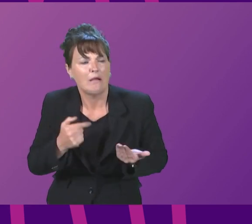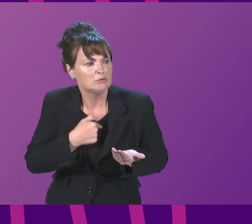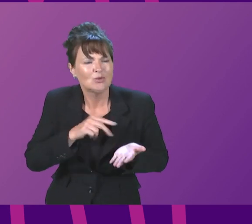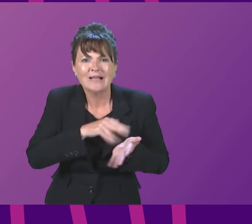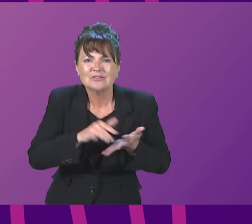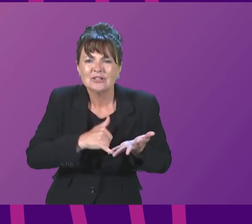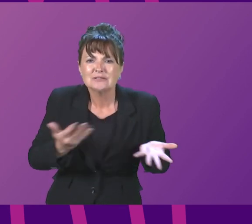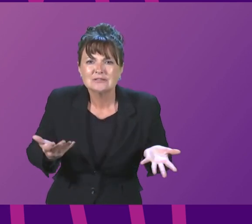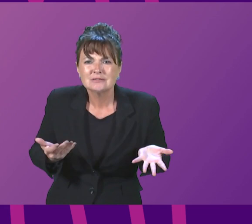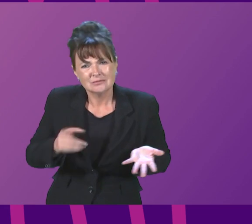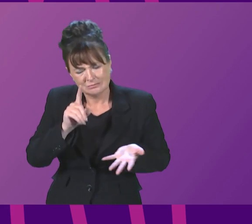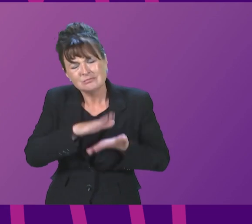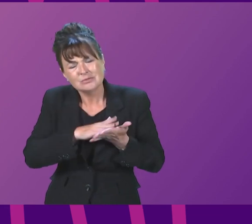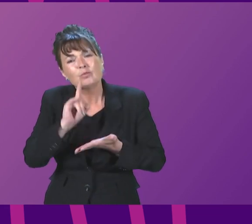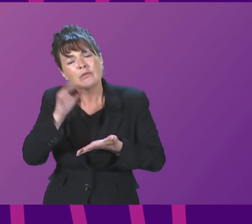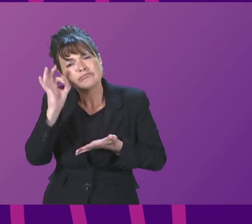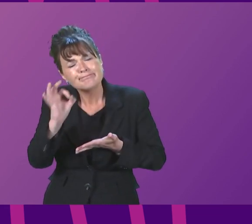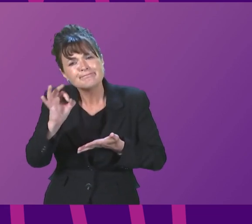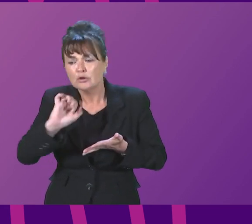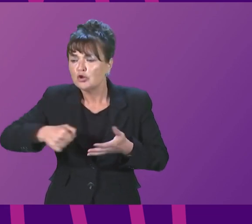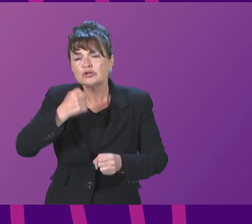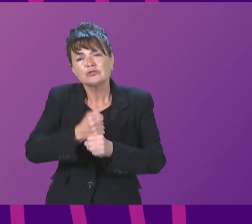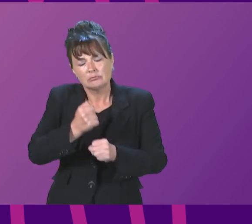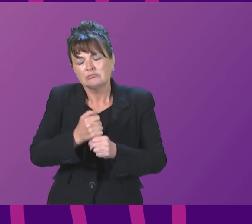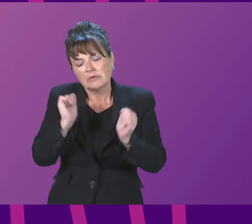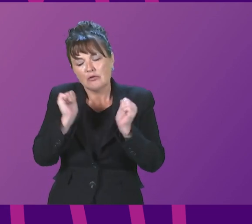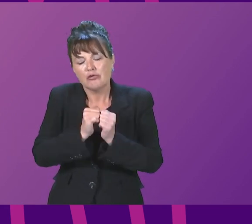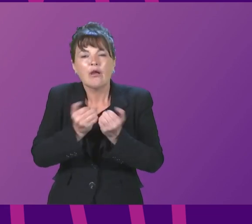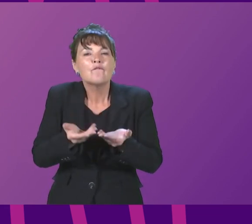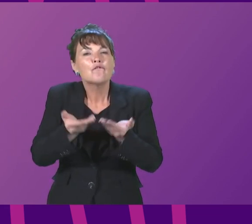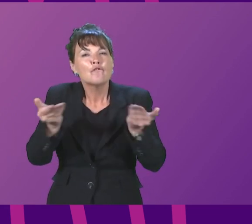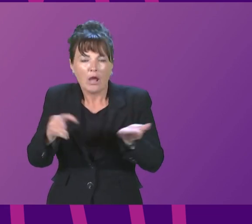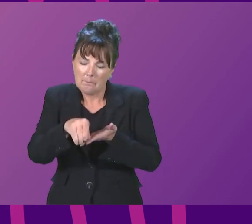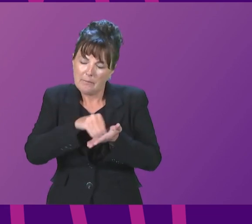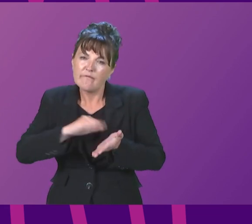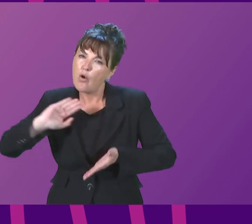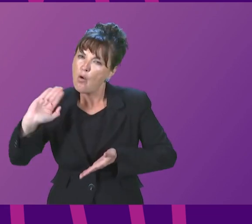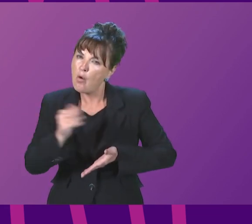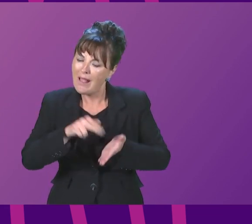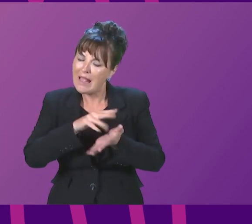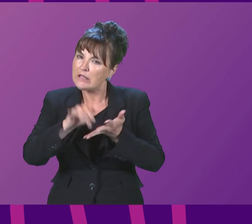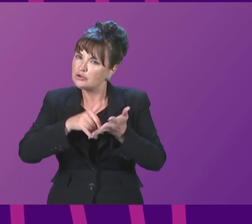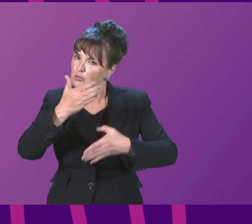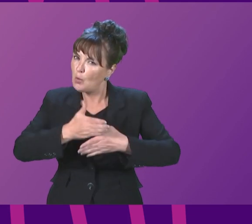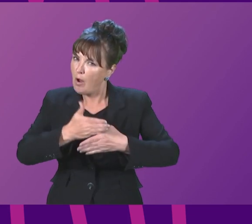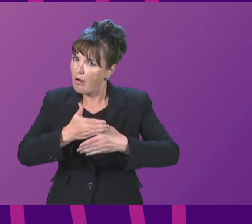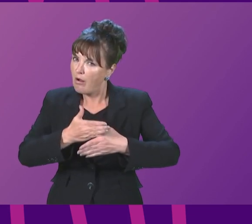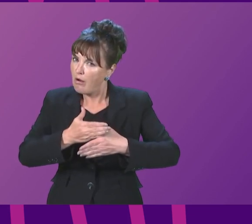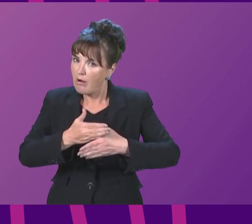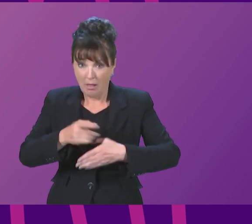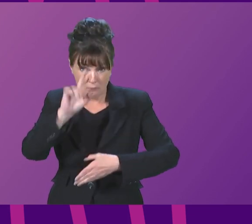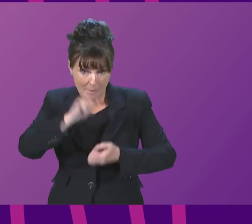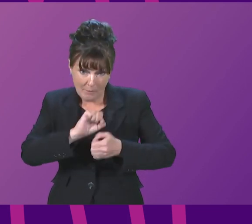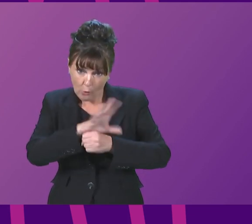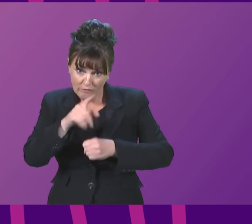pay will the Scottish Government commit today to a fair pay for all NHS workers that we all clap for during